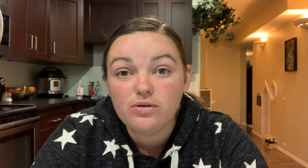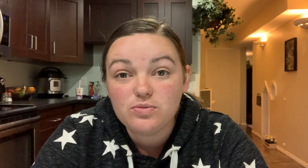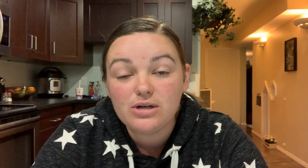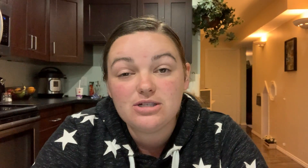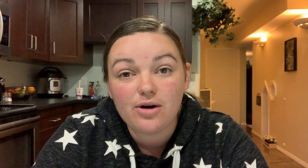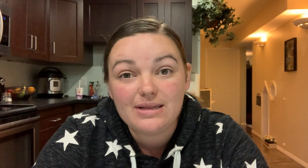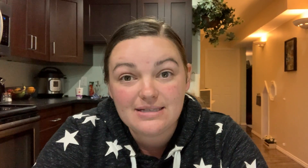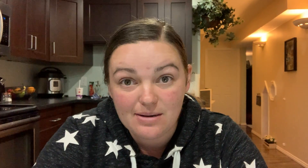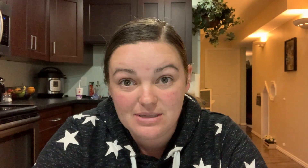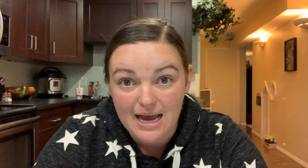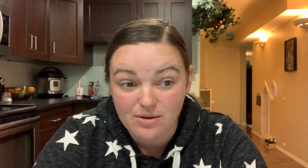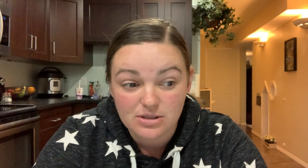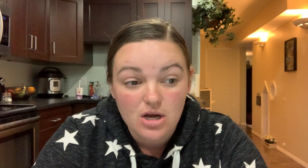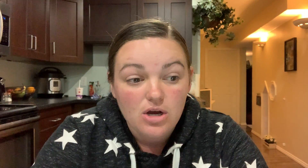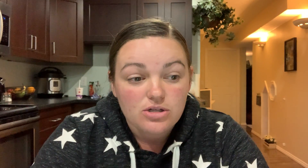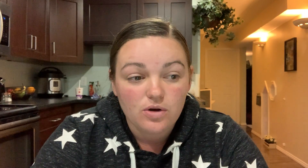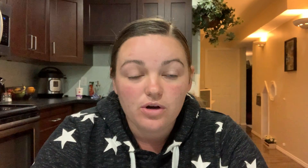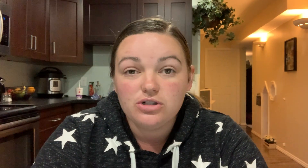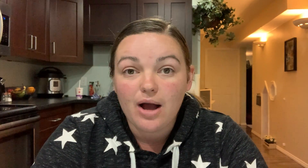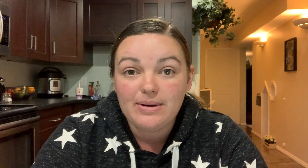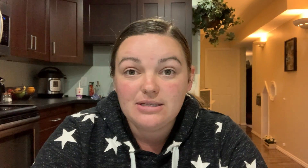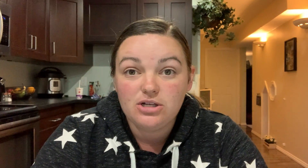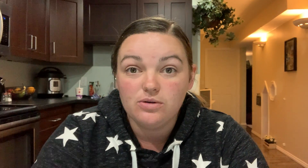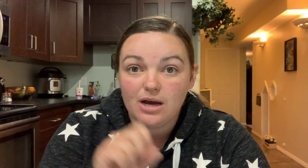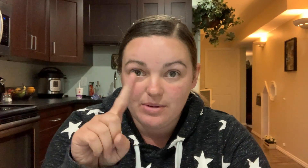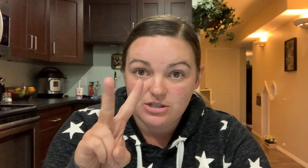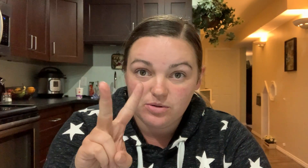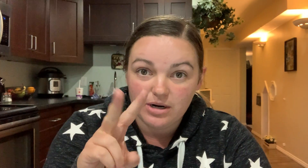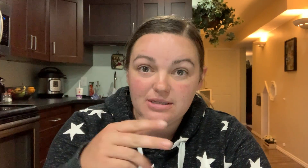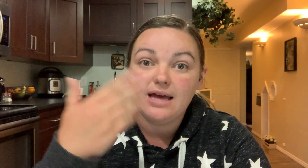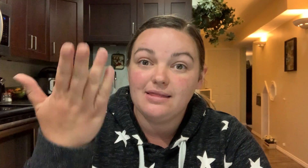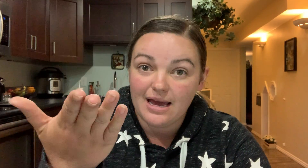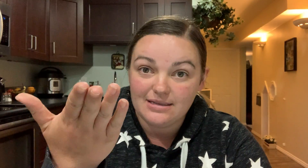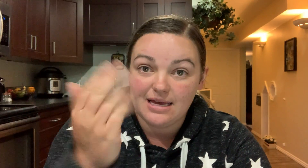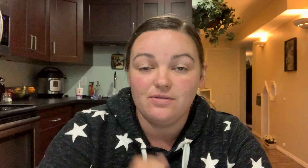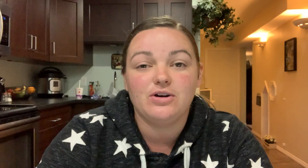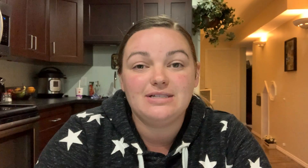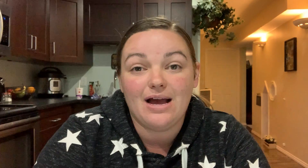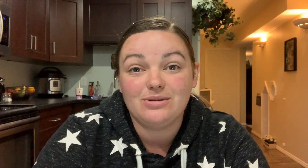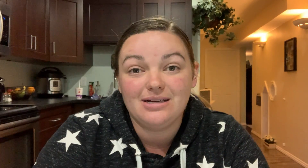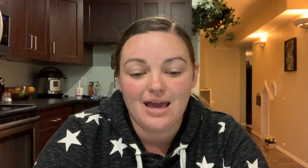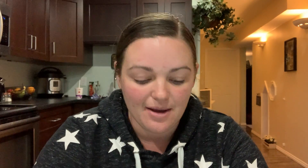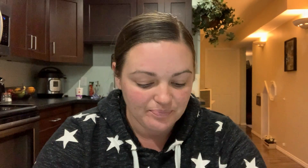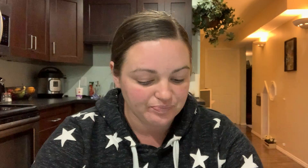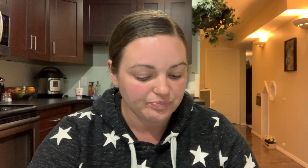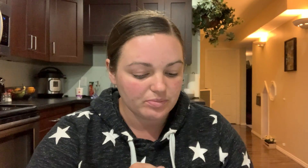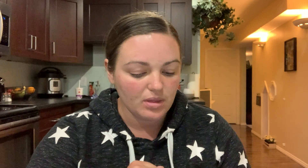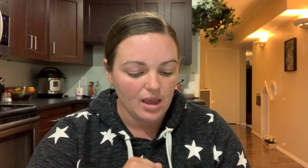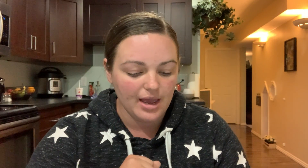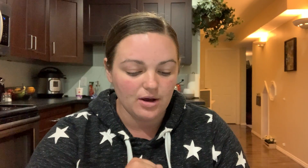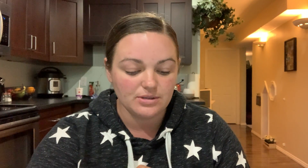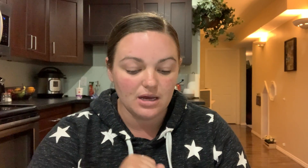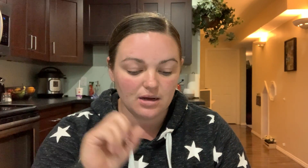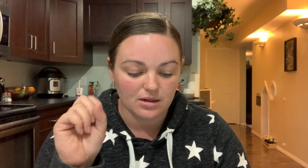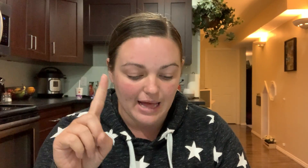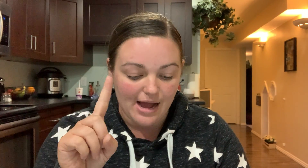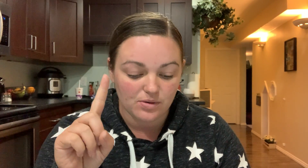those words start at the same sound so your job is to tell me the two words and then say the first sound okay it goes clown